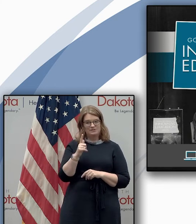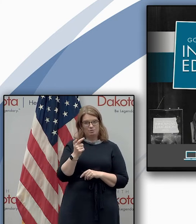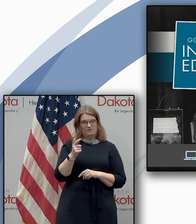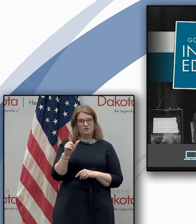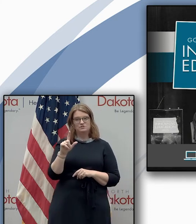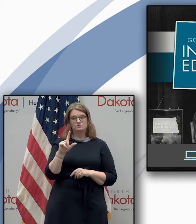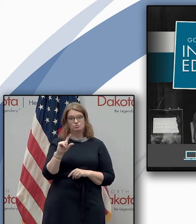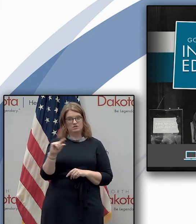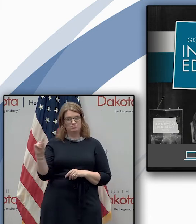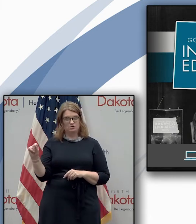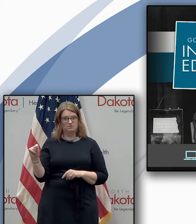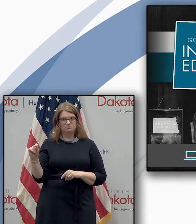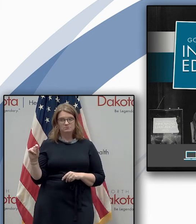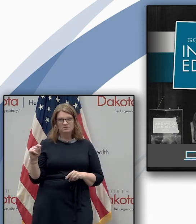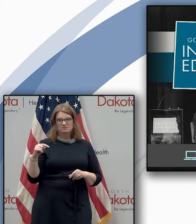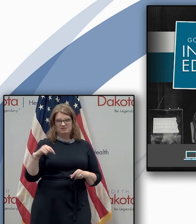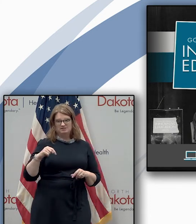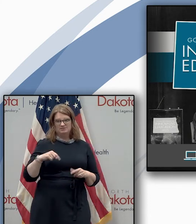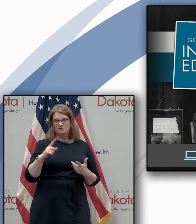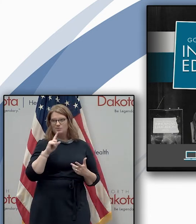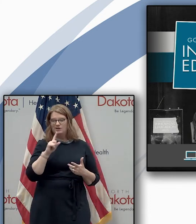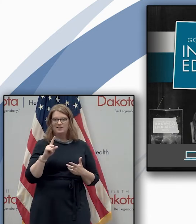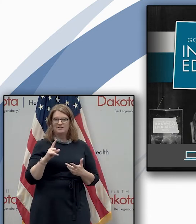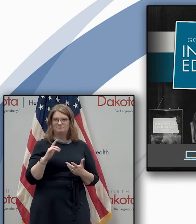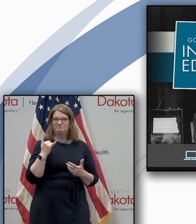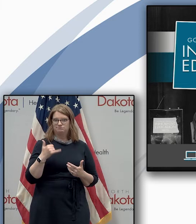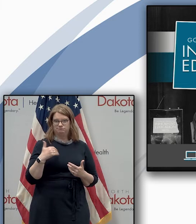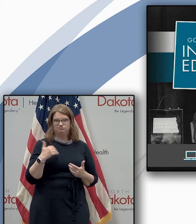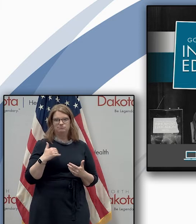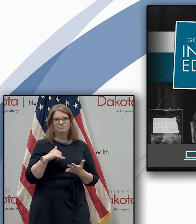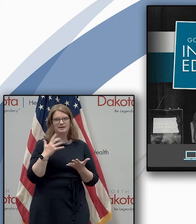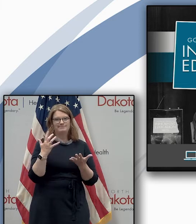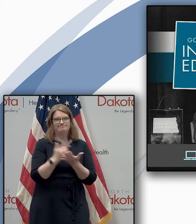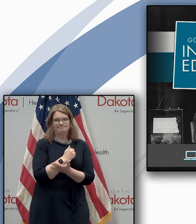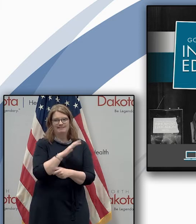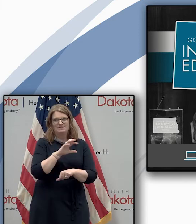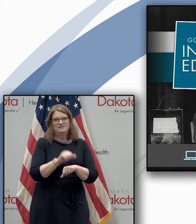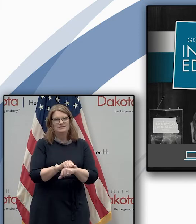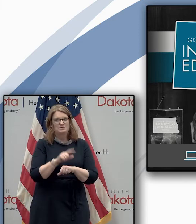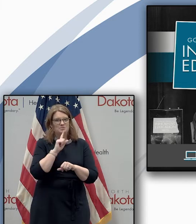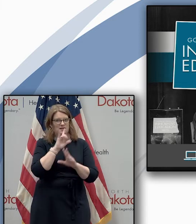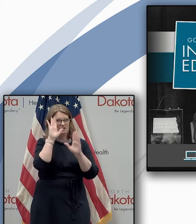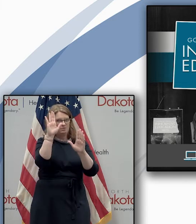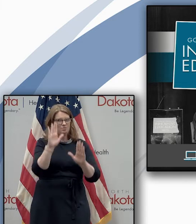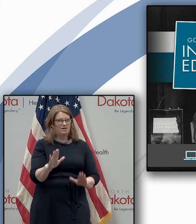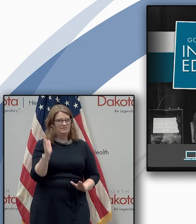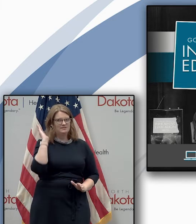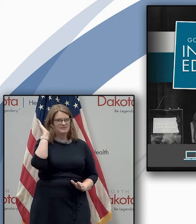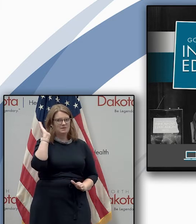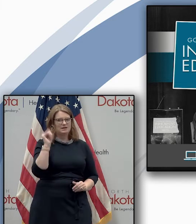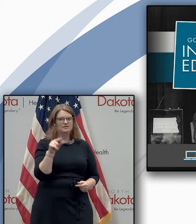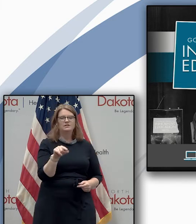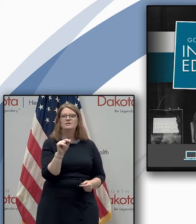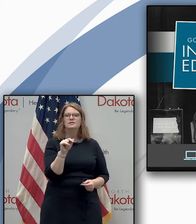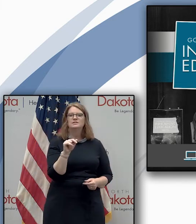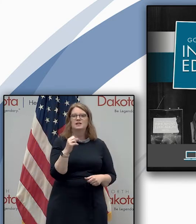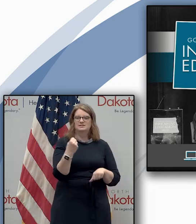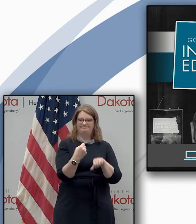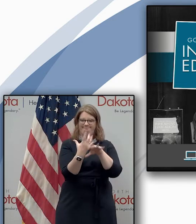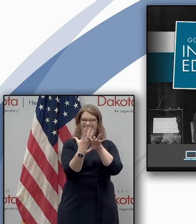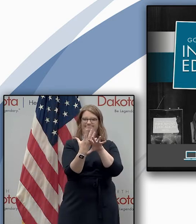we're going to have an opportunity to secure some great content and some great speakers so please join us at this virtual event